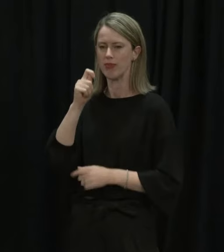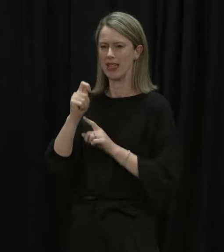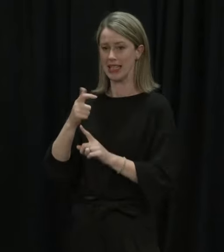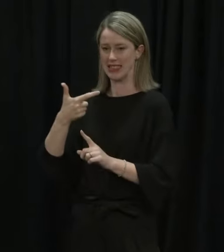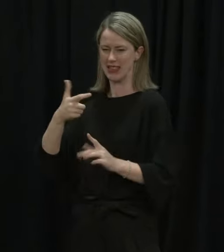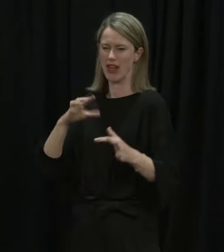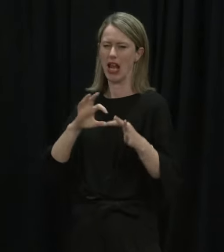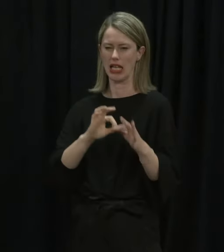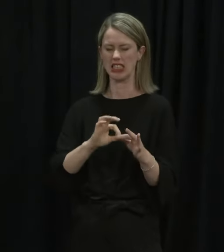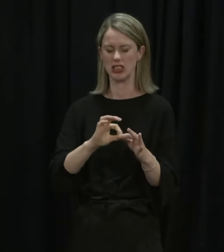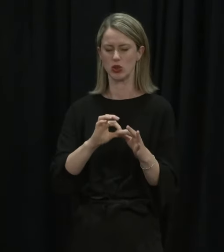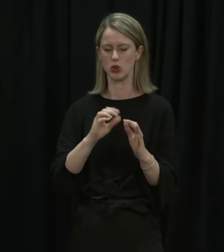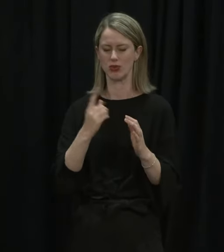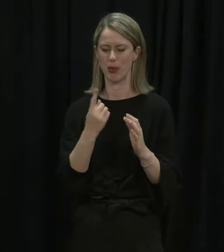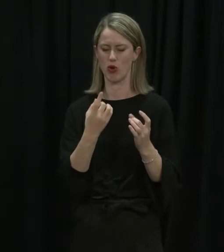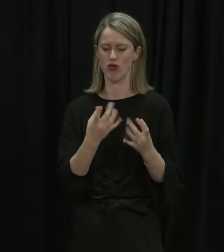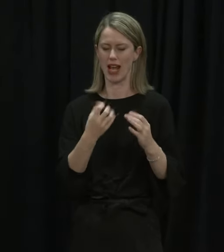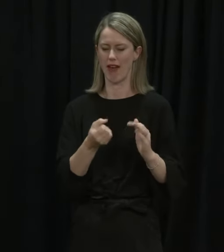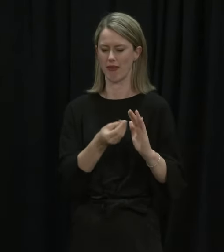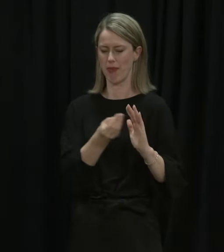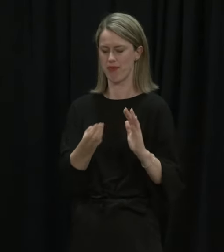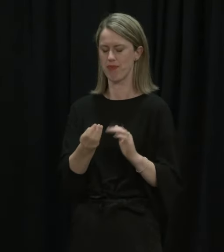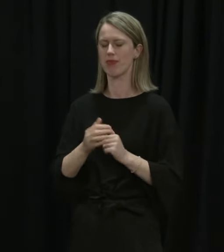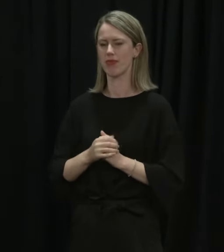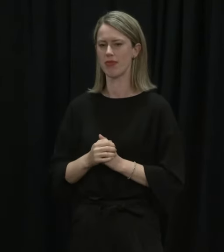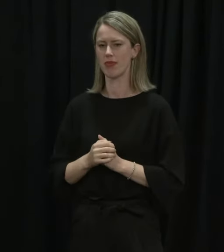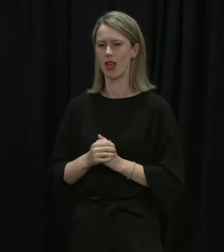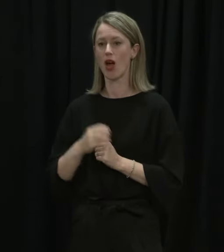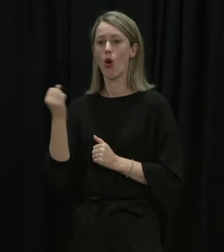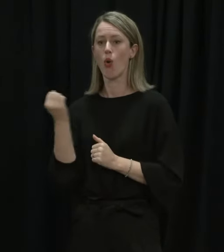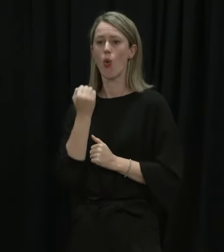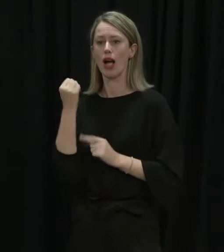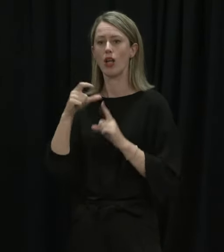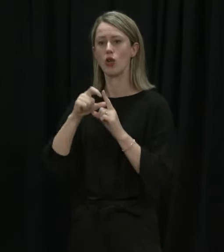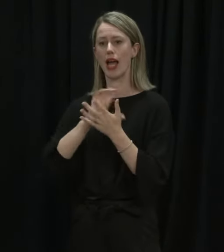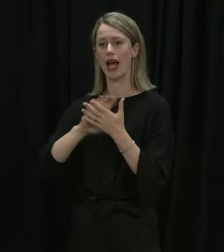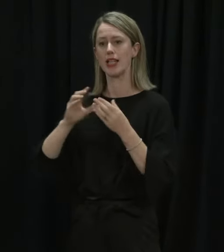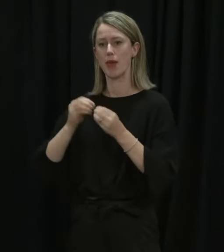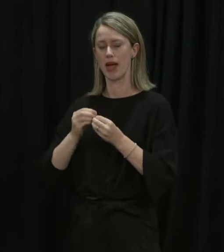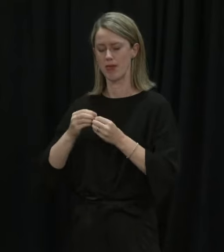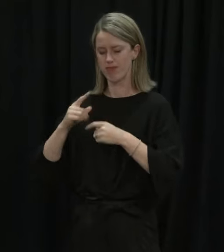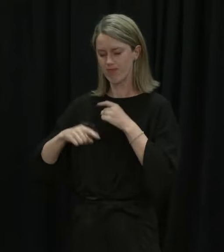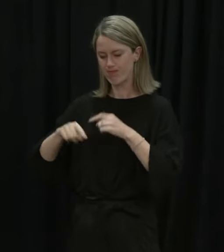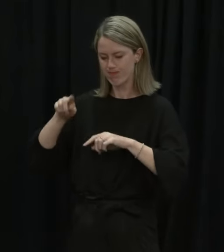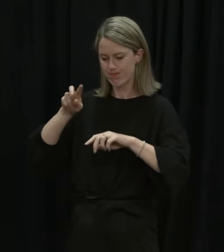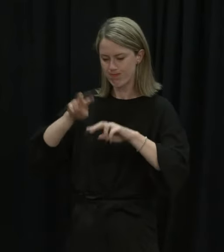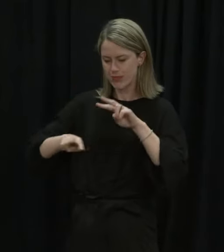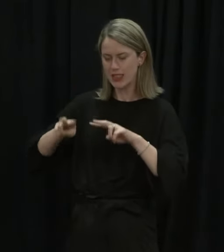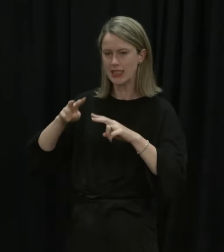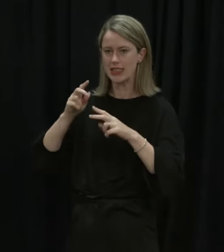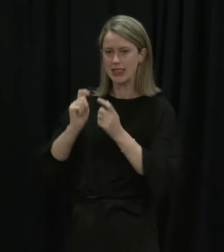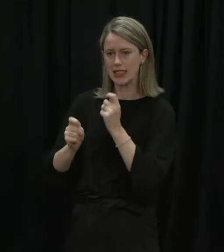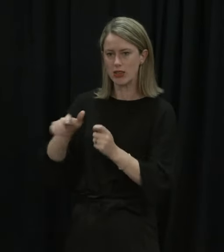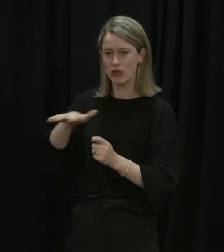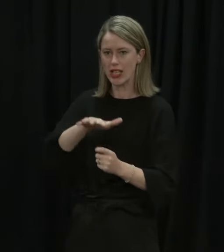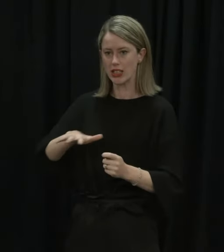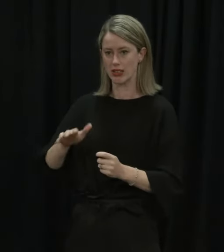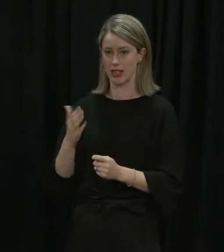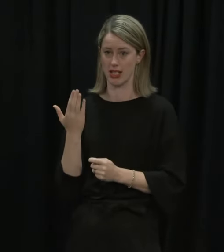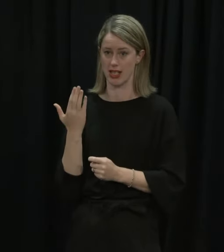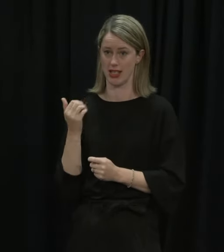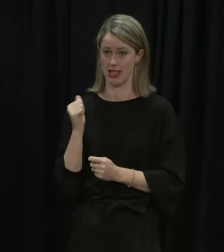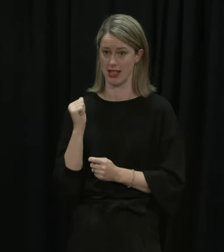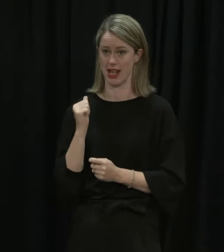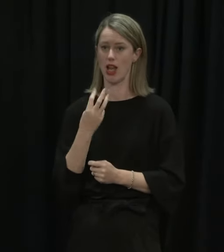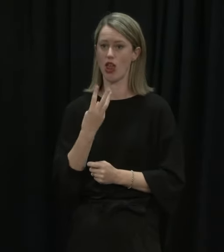to known cases. Waikato DHB is continuing testing across the region, and there were over 3,000 swabs taken